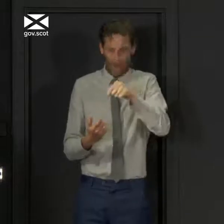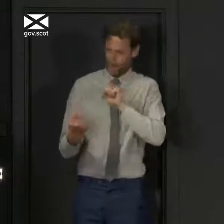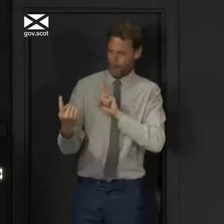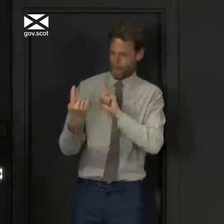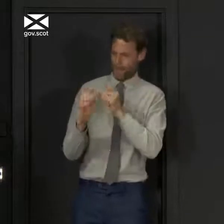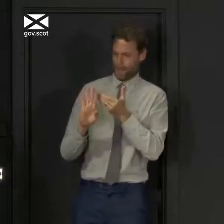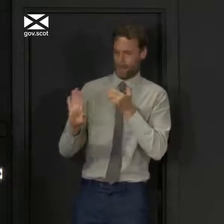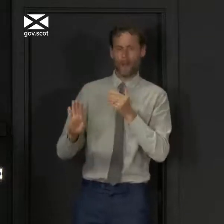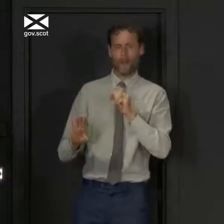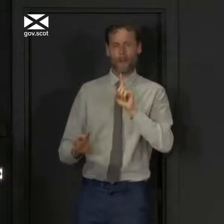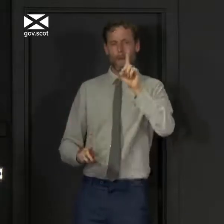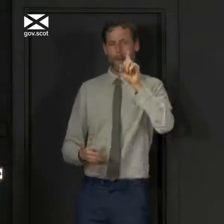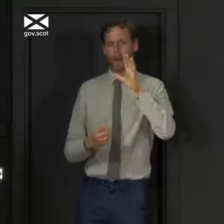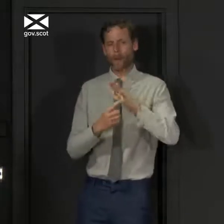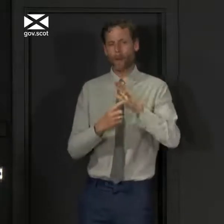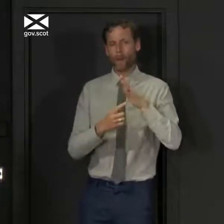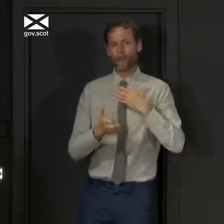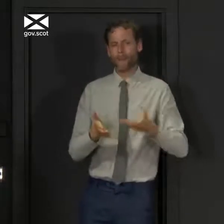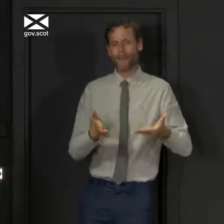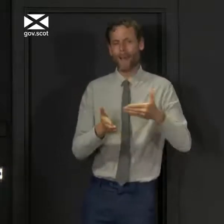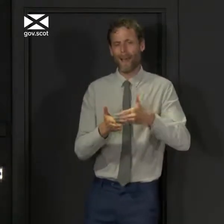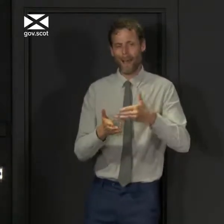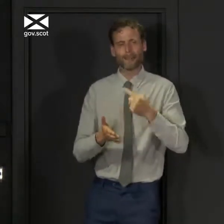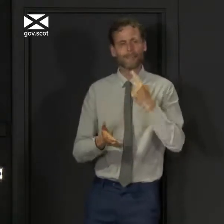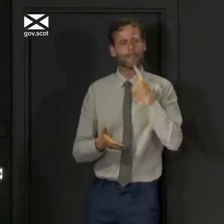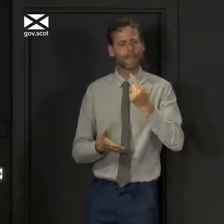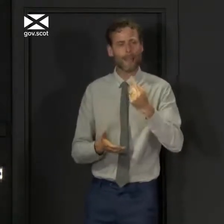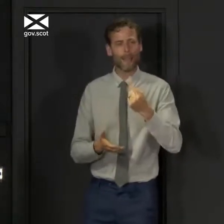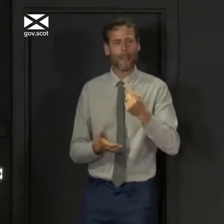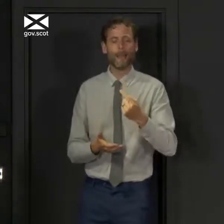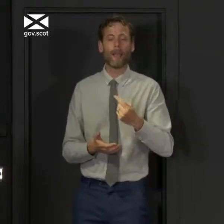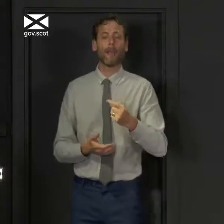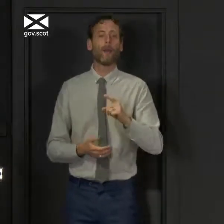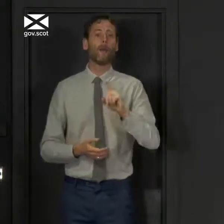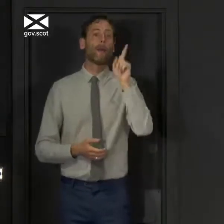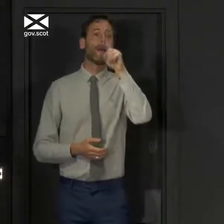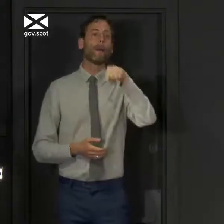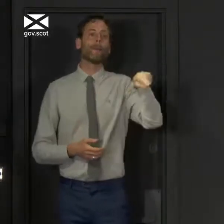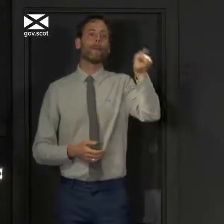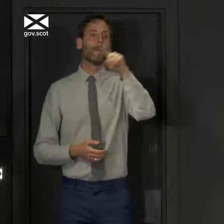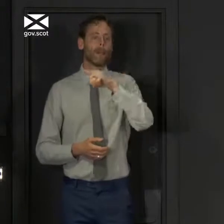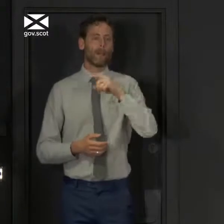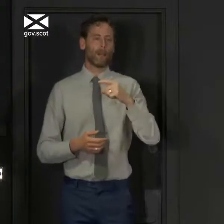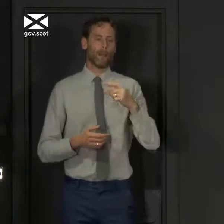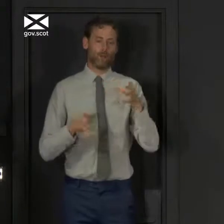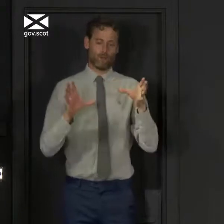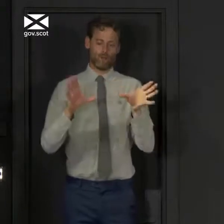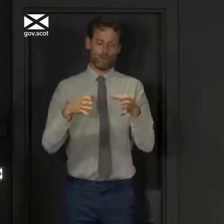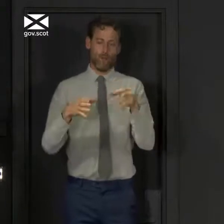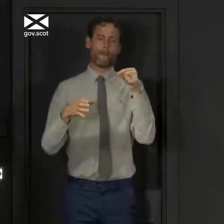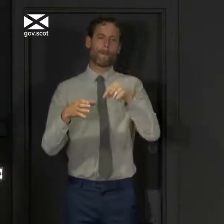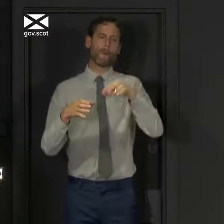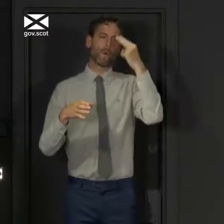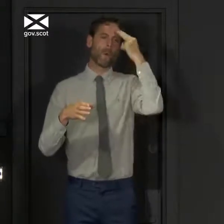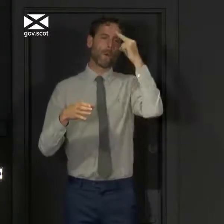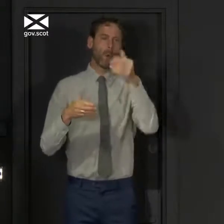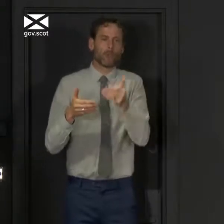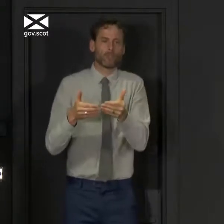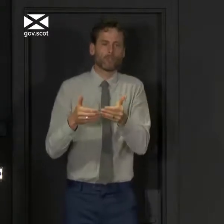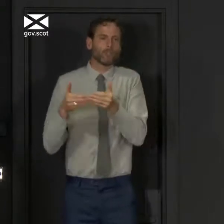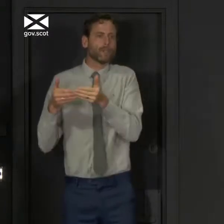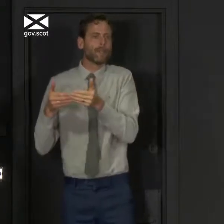specifically and directly to people who are shielding, the people who are most vulnerable to this virus.